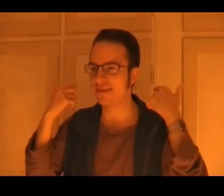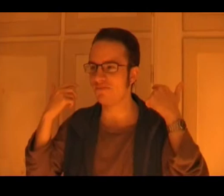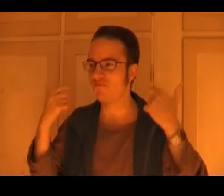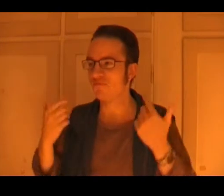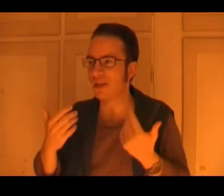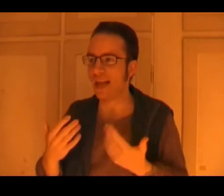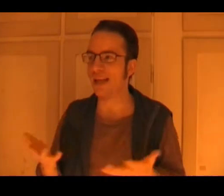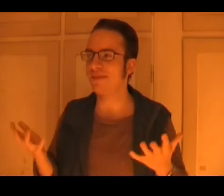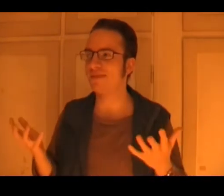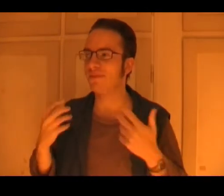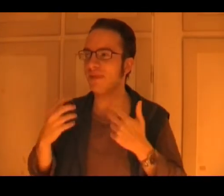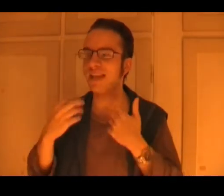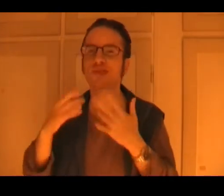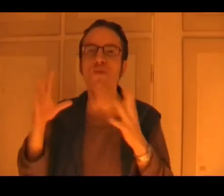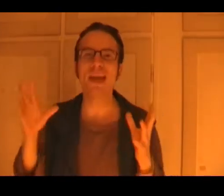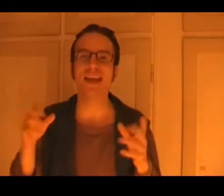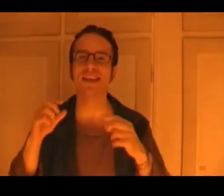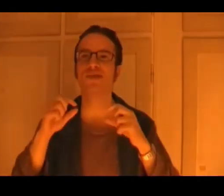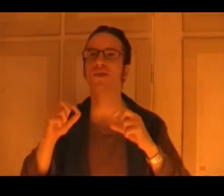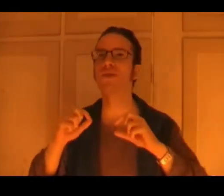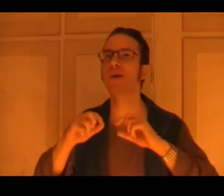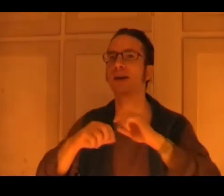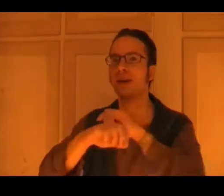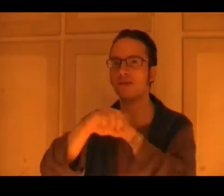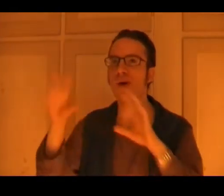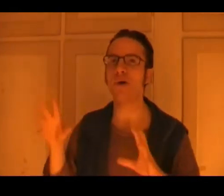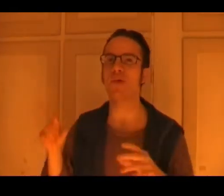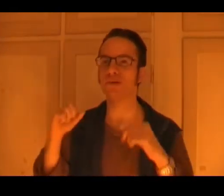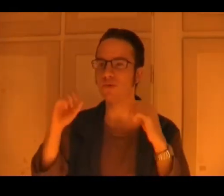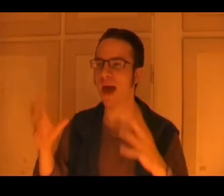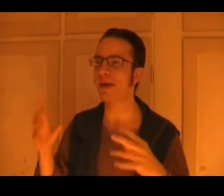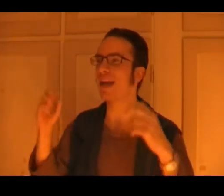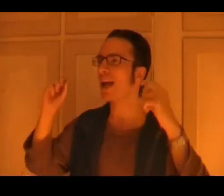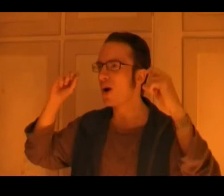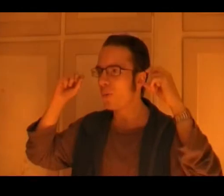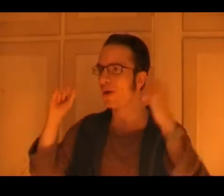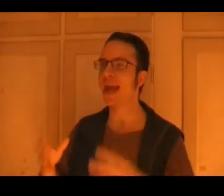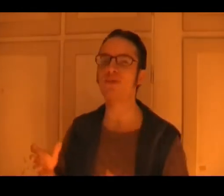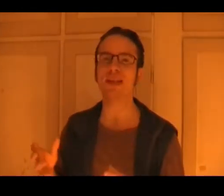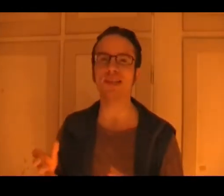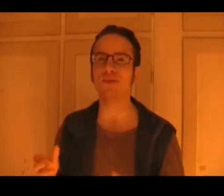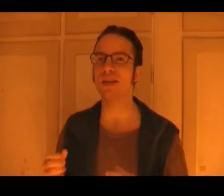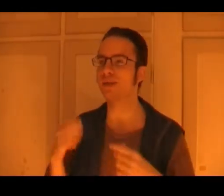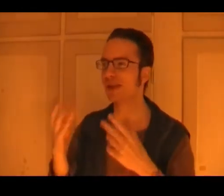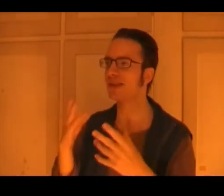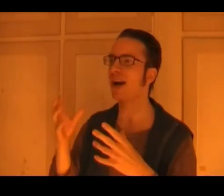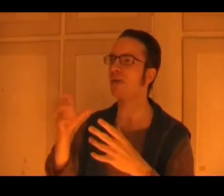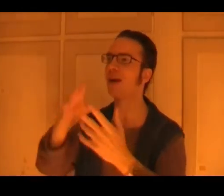it's too big, it's too, too out there, too epic, we can't relate to it, especially not the way